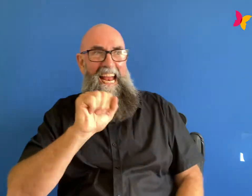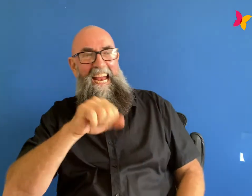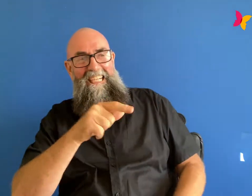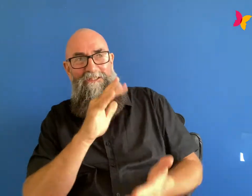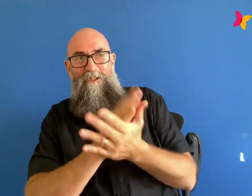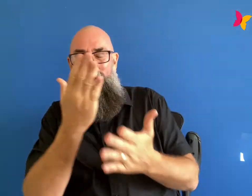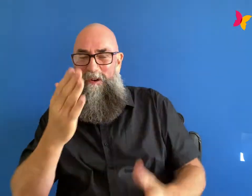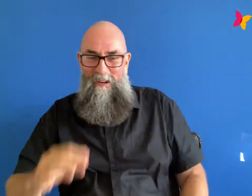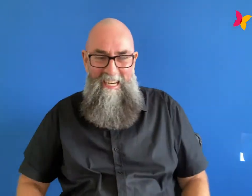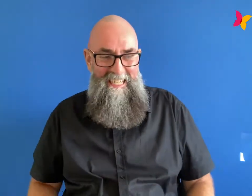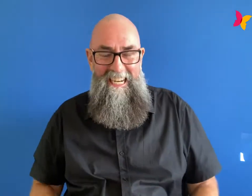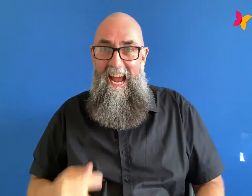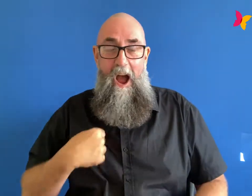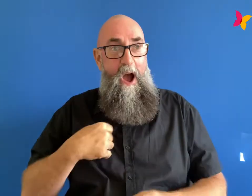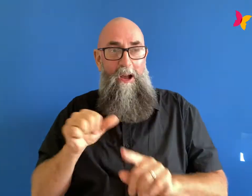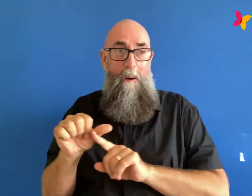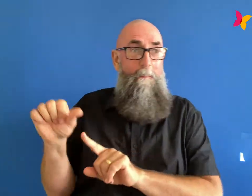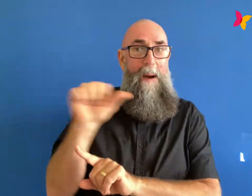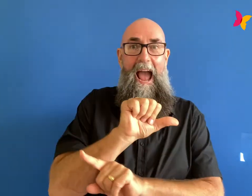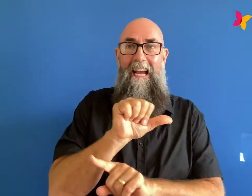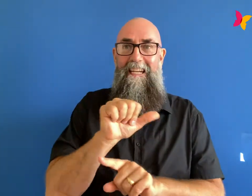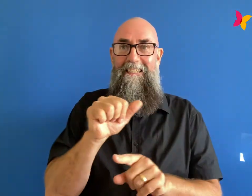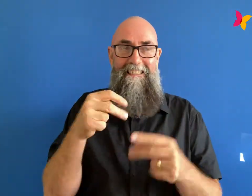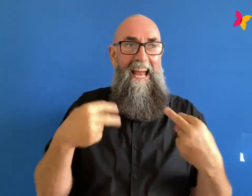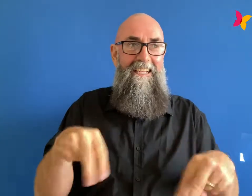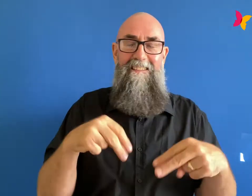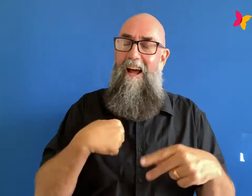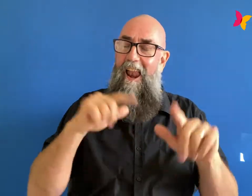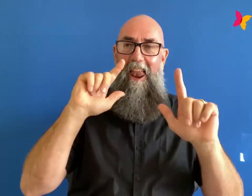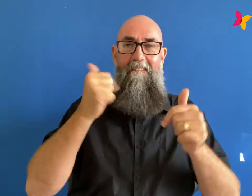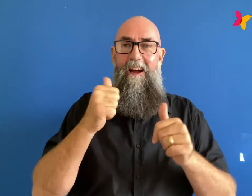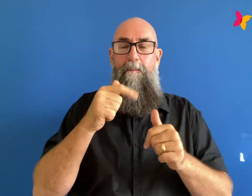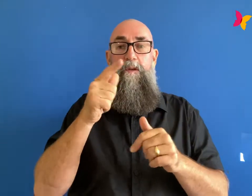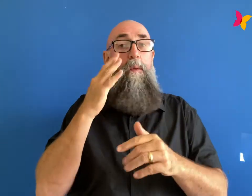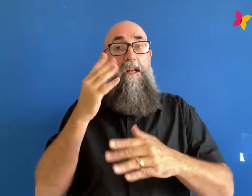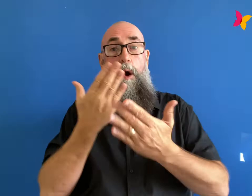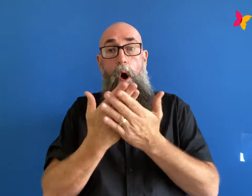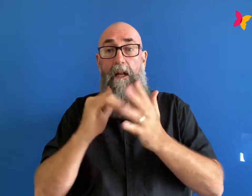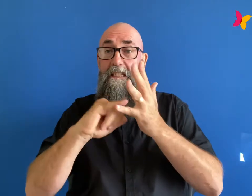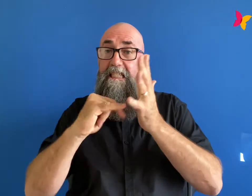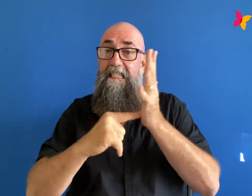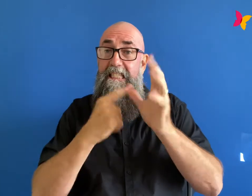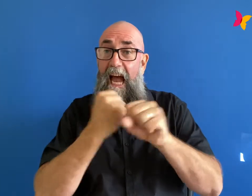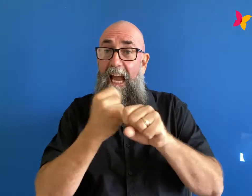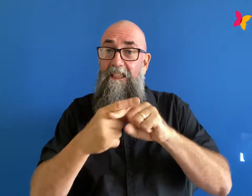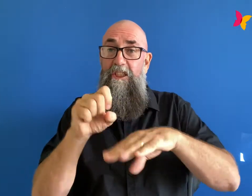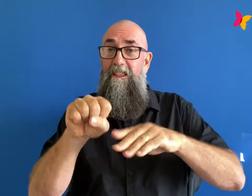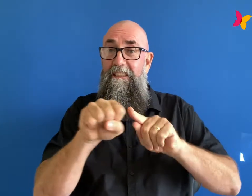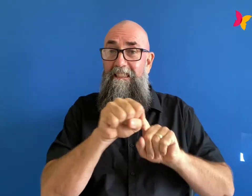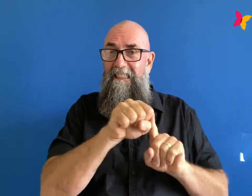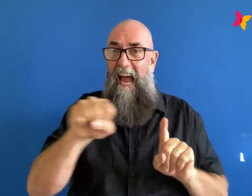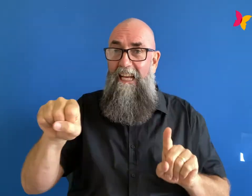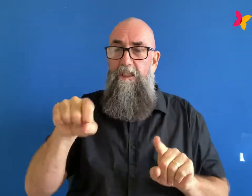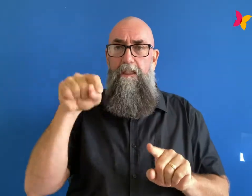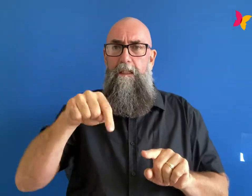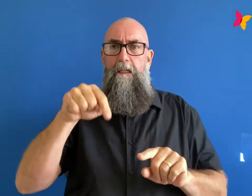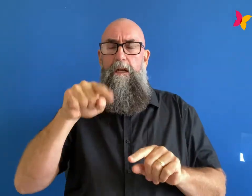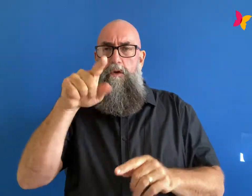because when you're on a stage you have no option but to be present because if you drift away for a second then